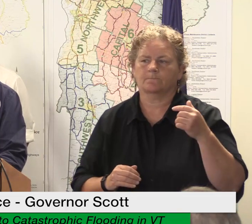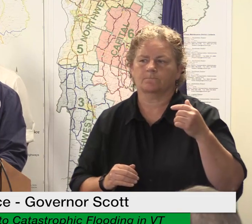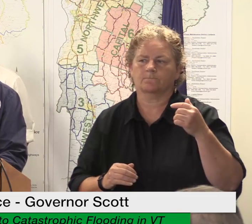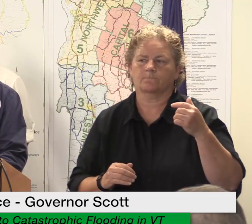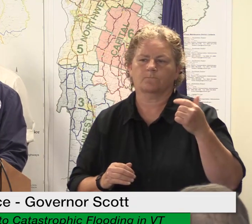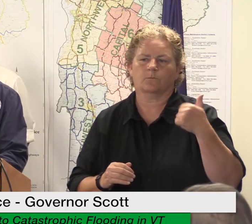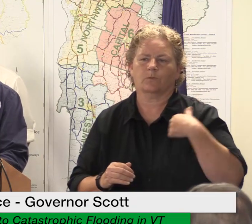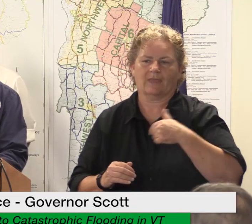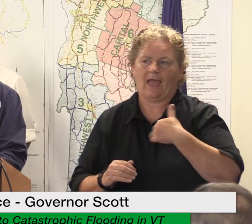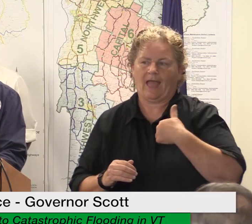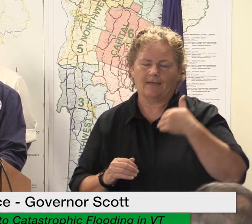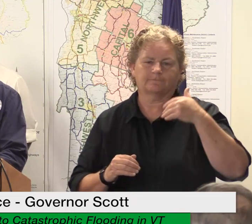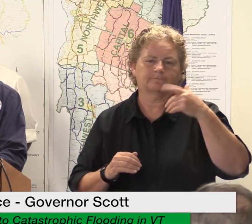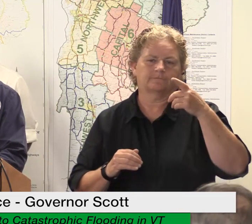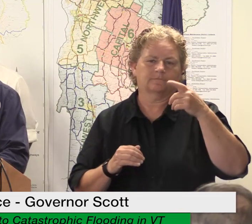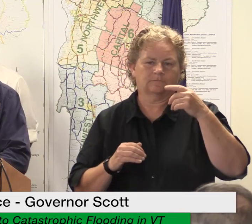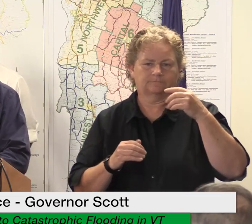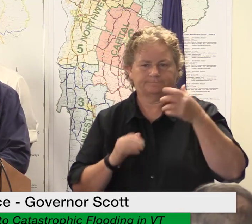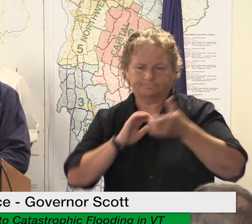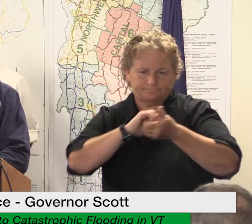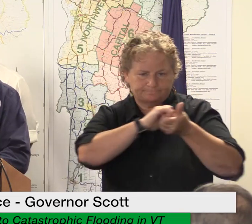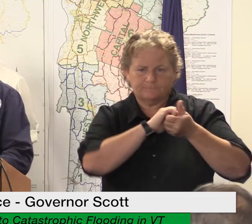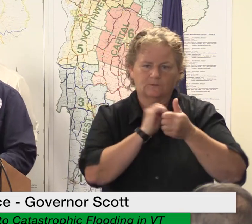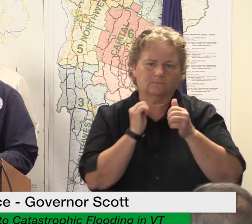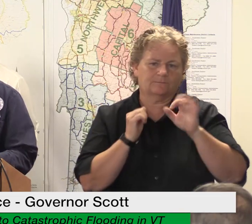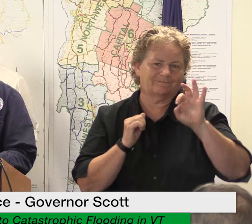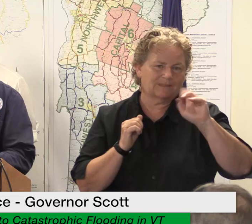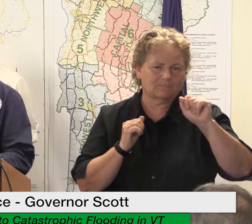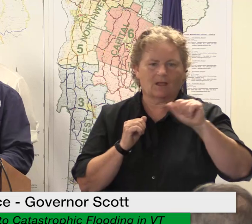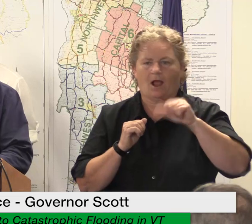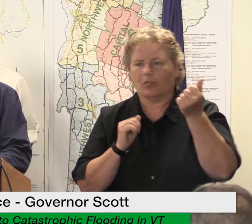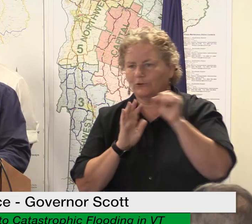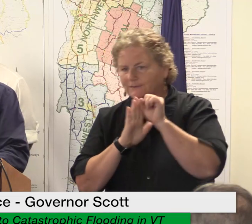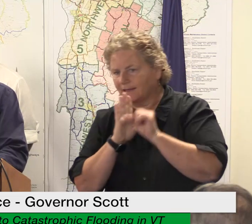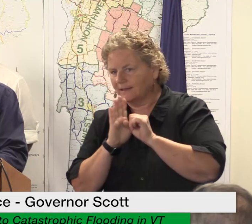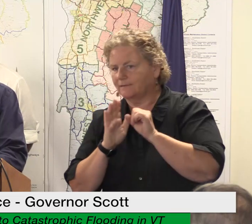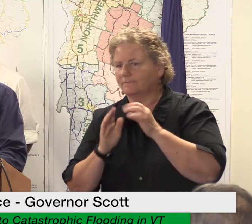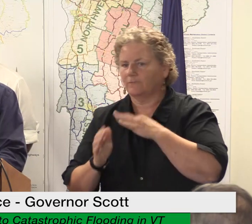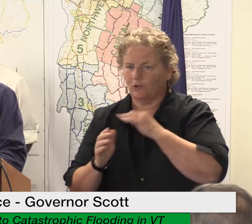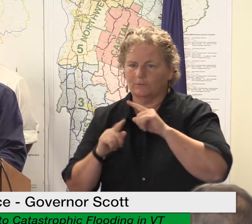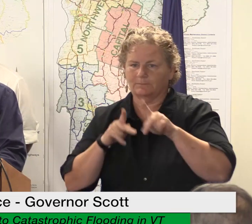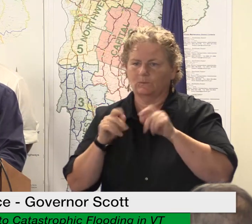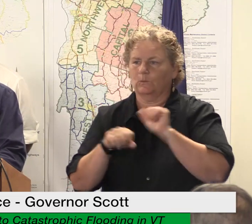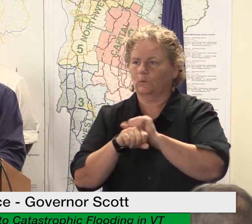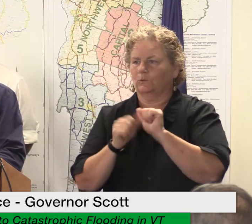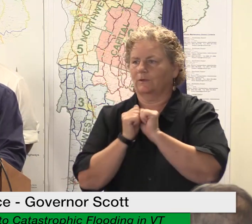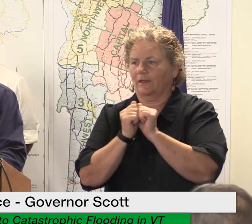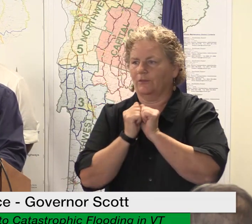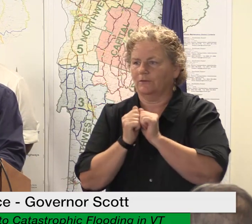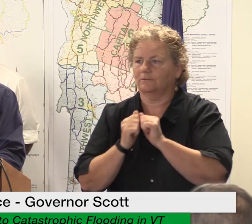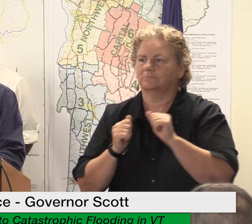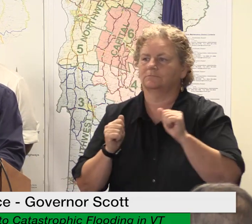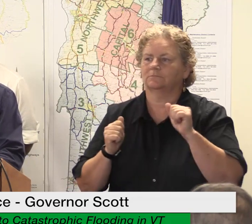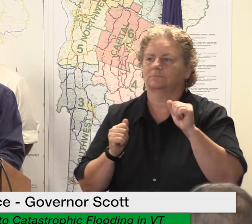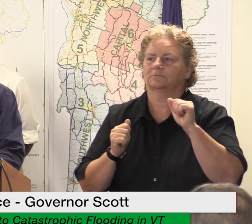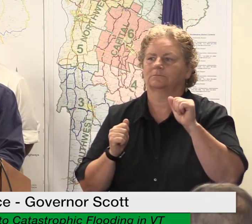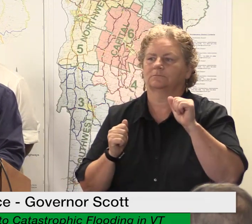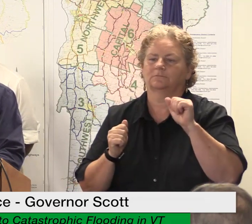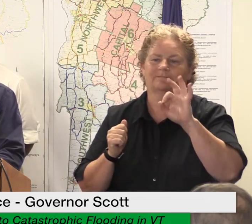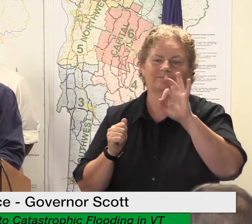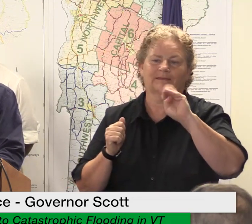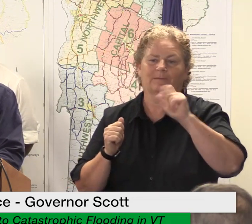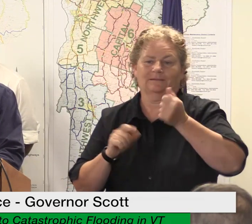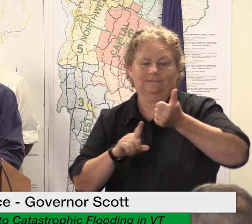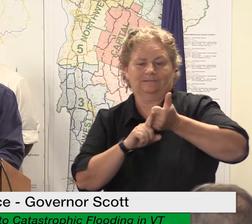12 of the vermont communities cream is not working alone with the federal government we also have partners in the small